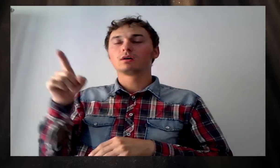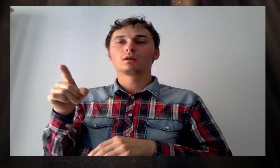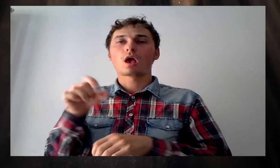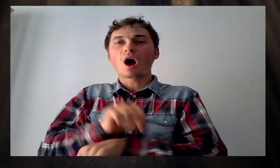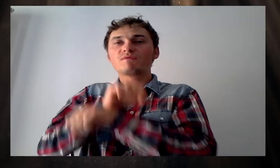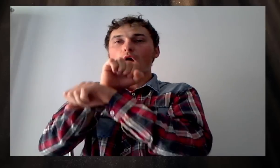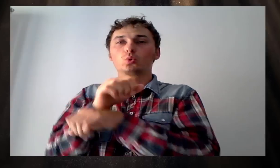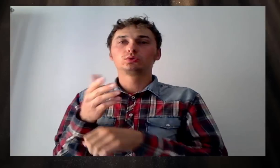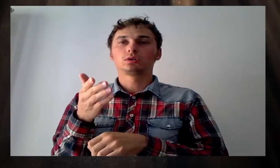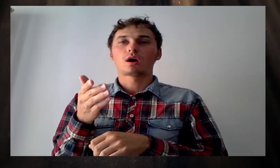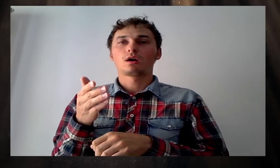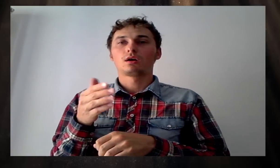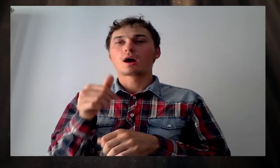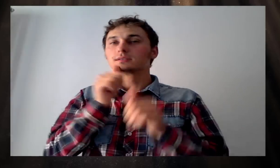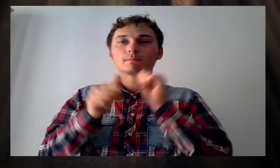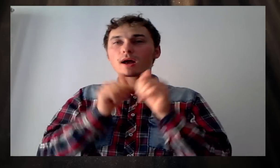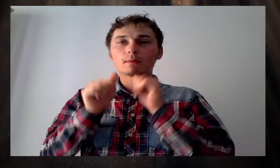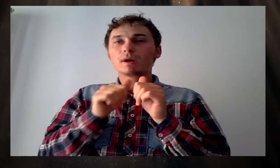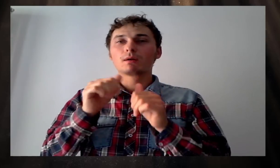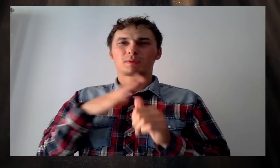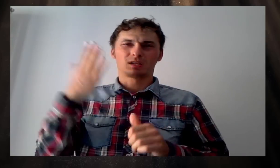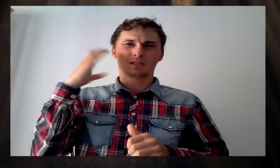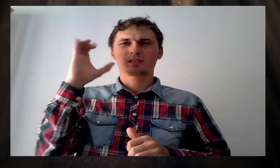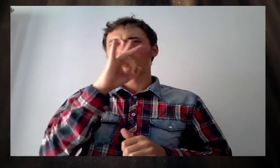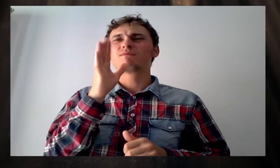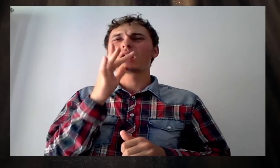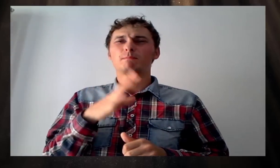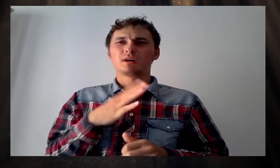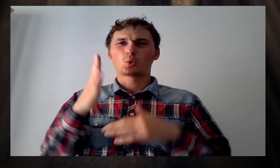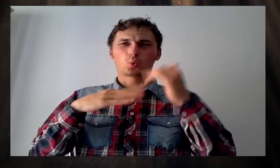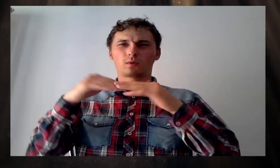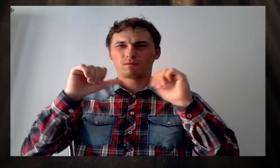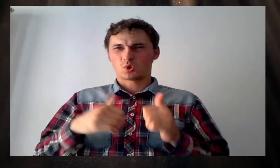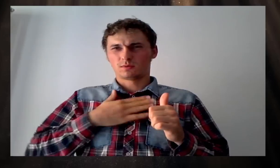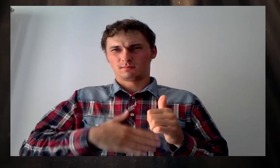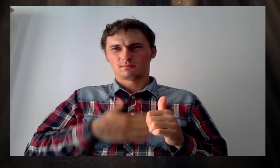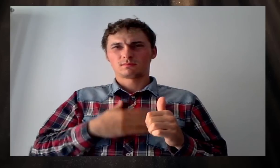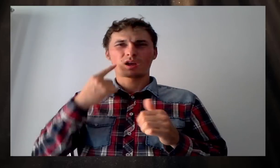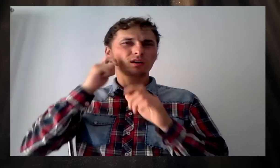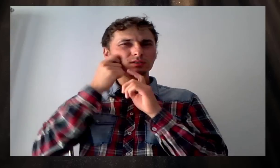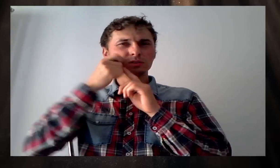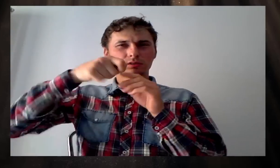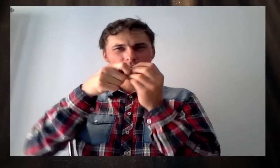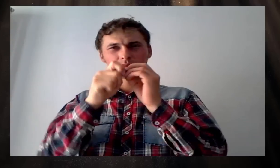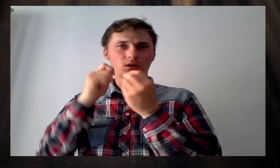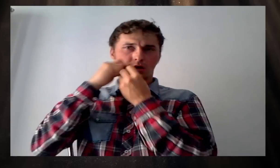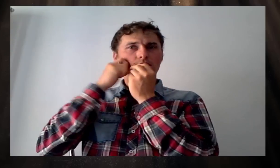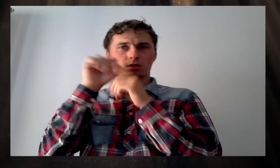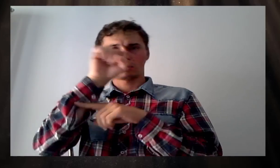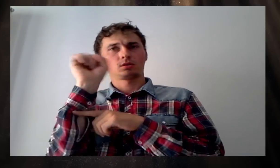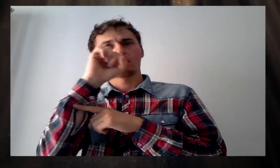I just want use this I this hand. I use this